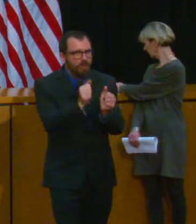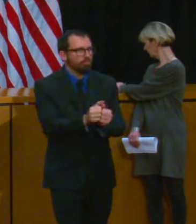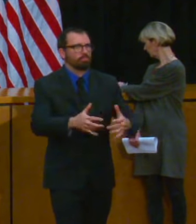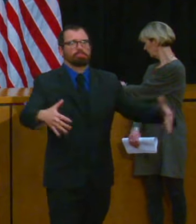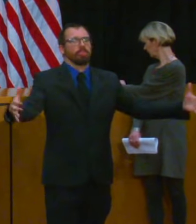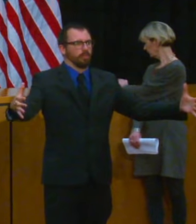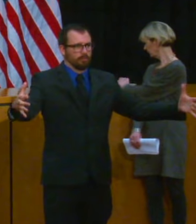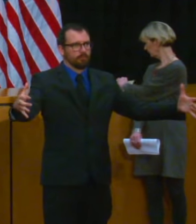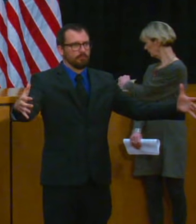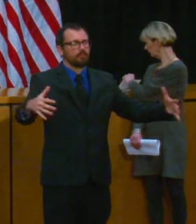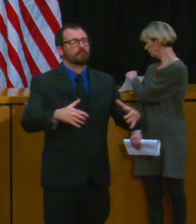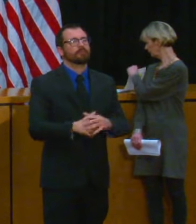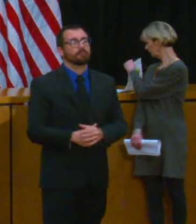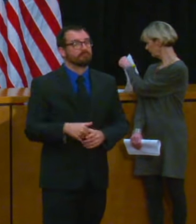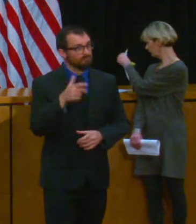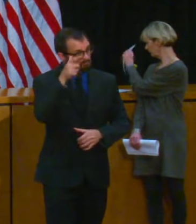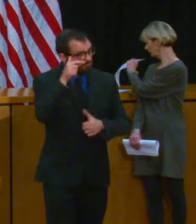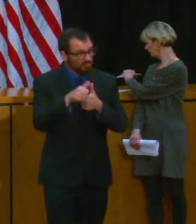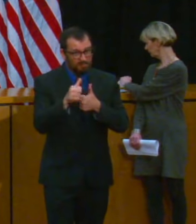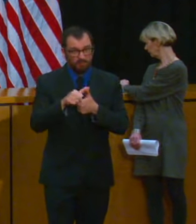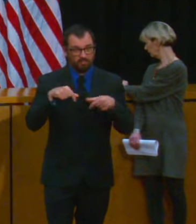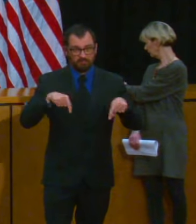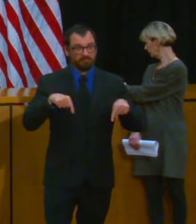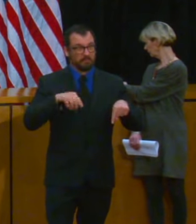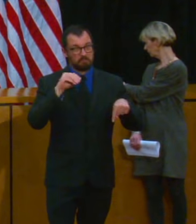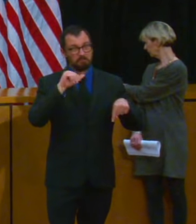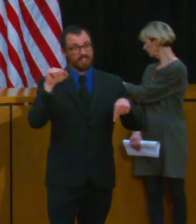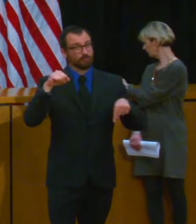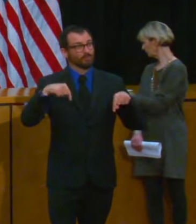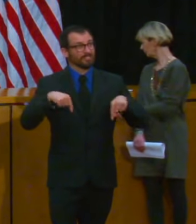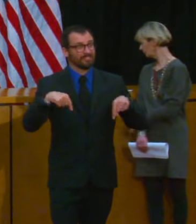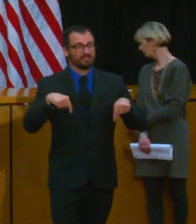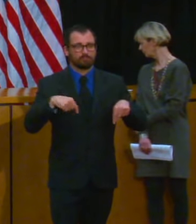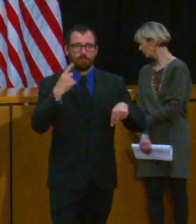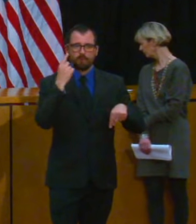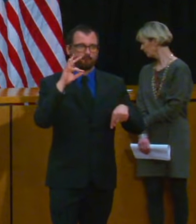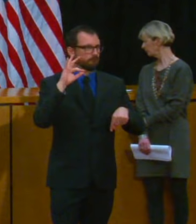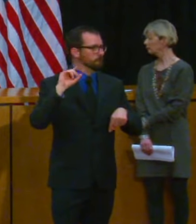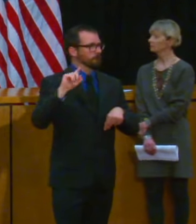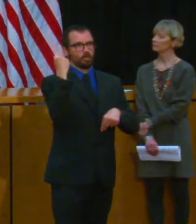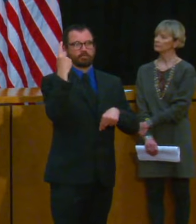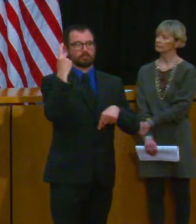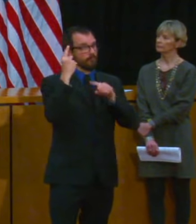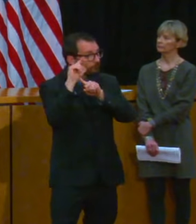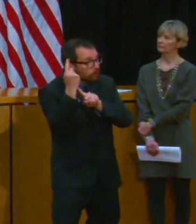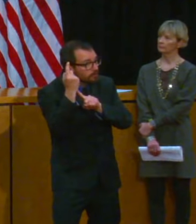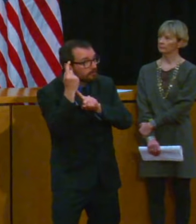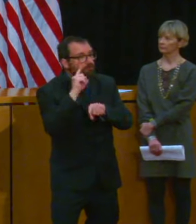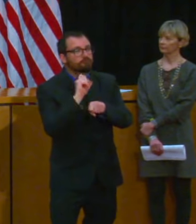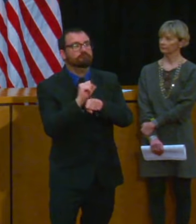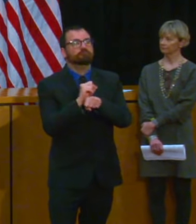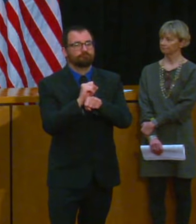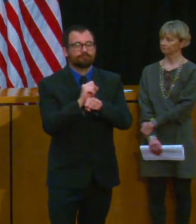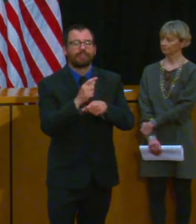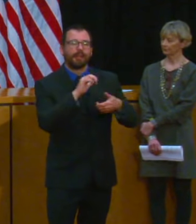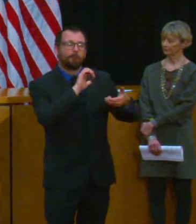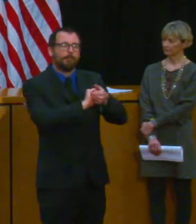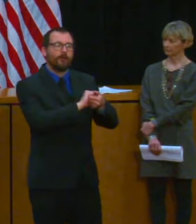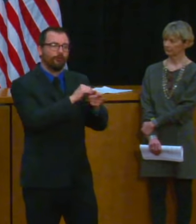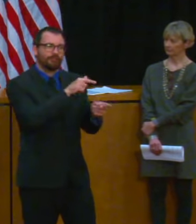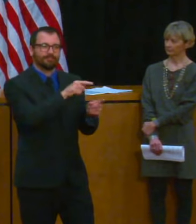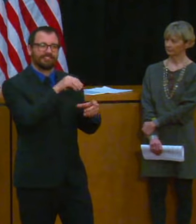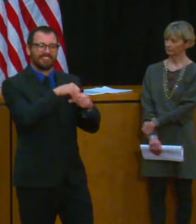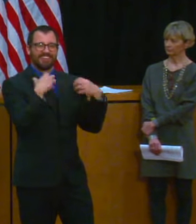have a partner in this like partners in health on board an organization that has done this issue fighting diseases and outbreaks